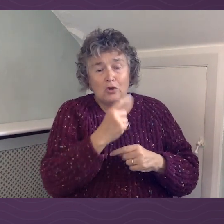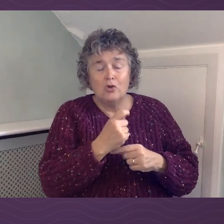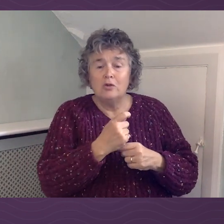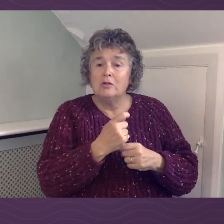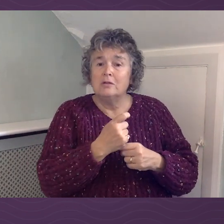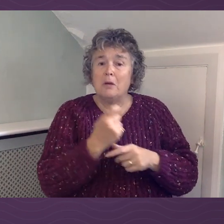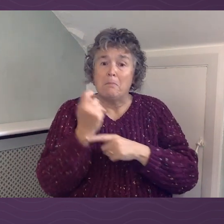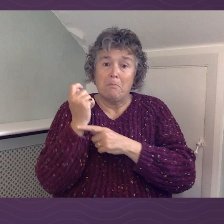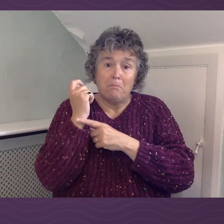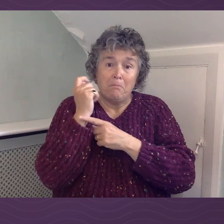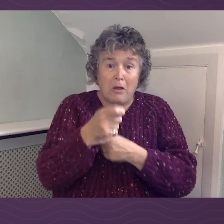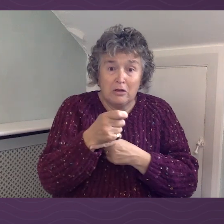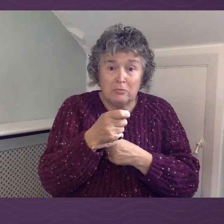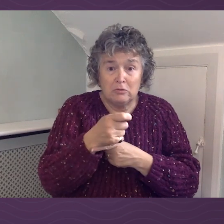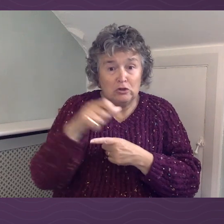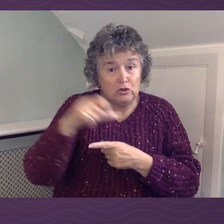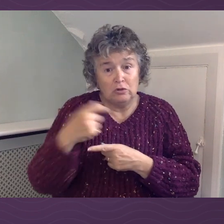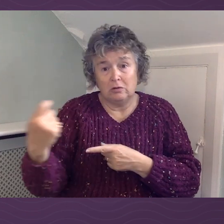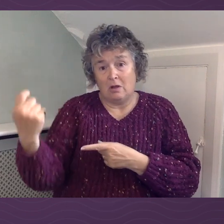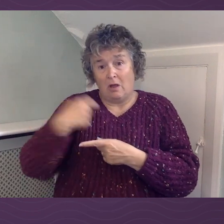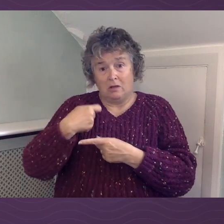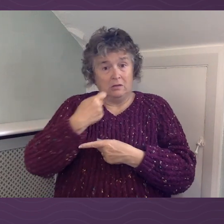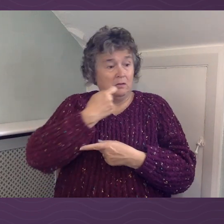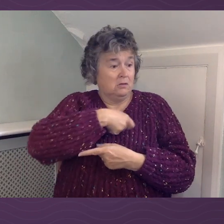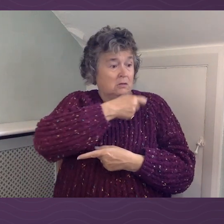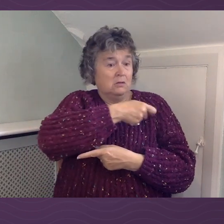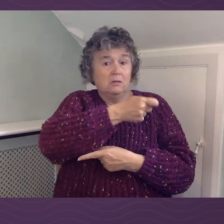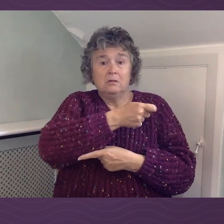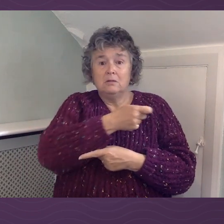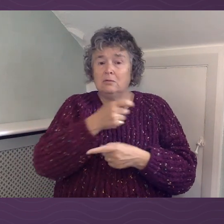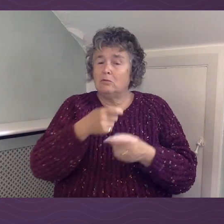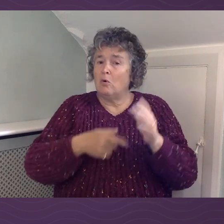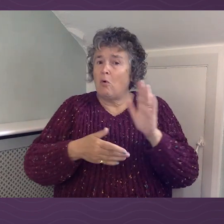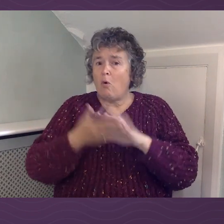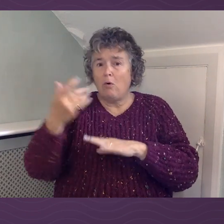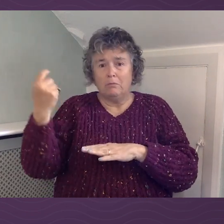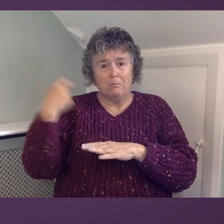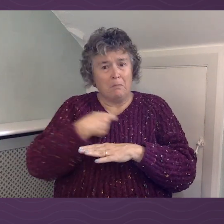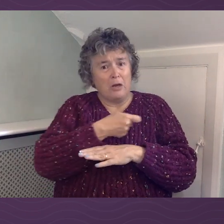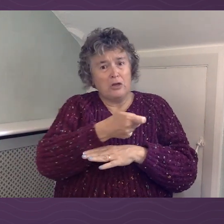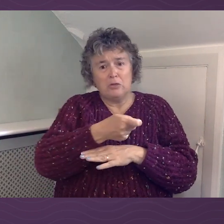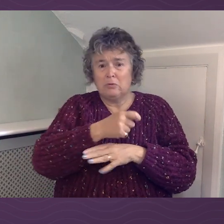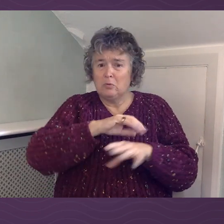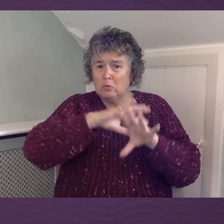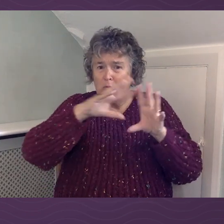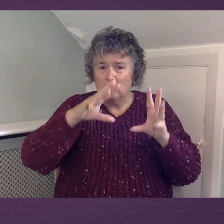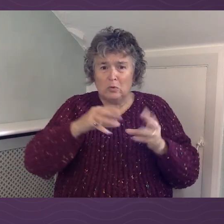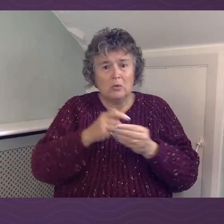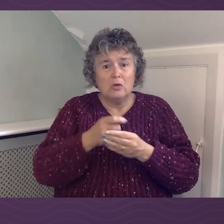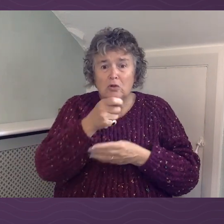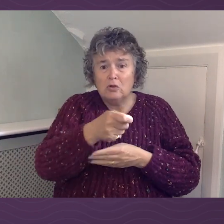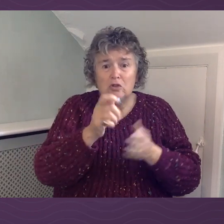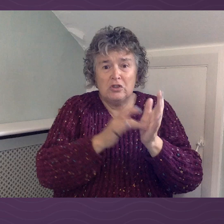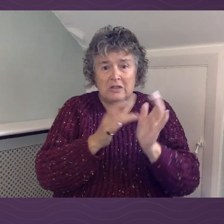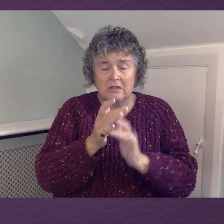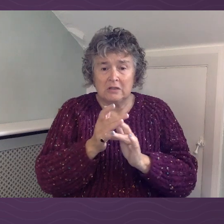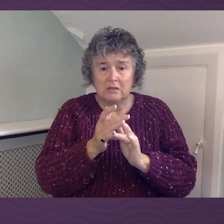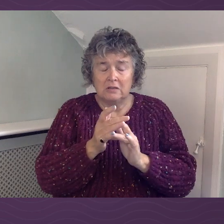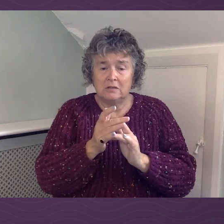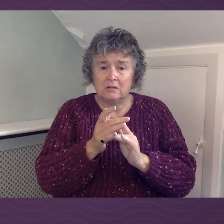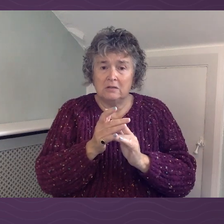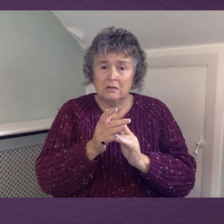punishment that we deserve for the things we've done wrong. You know, this morning we've been worshipping God, but that's who we've been worshipping.